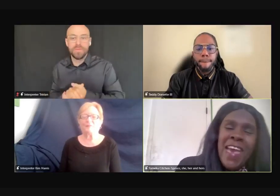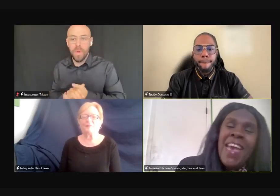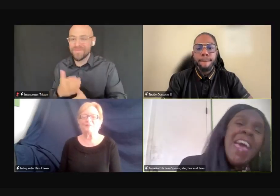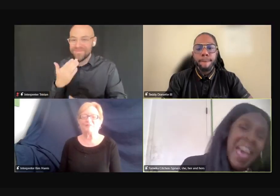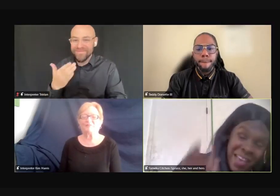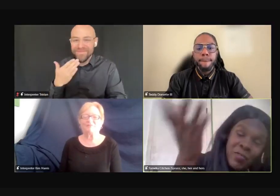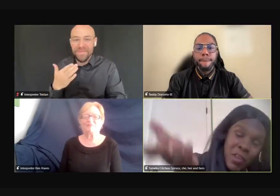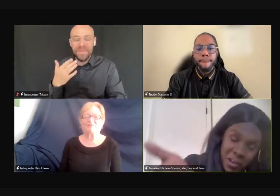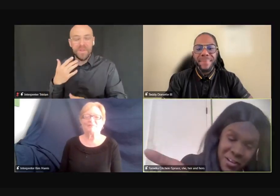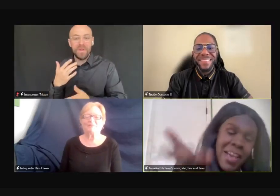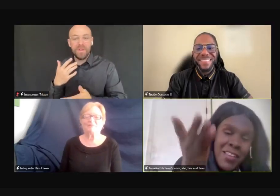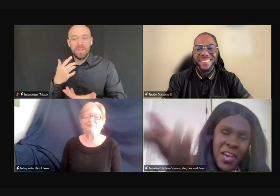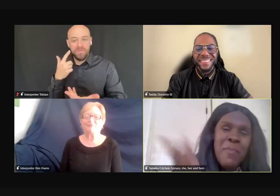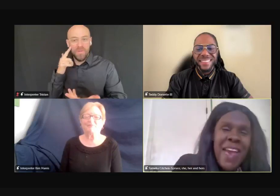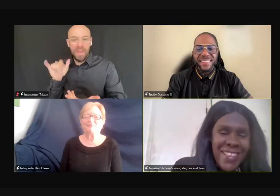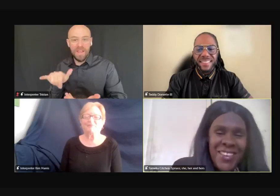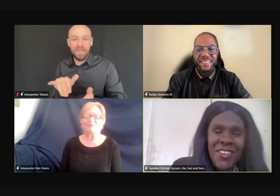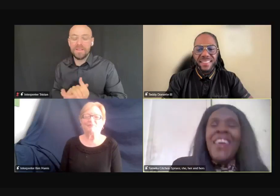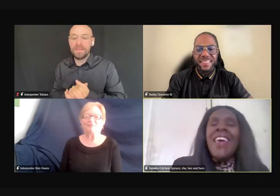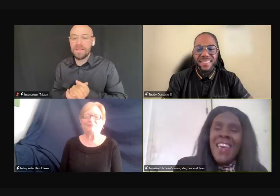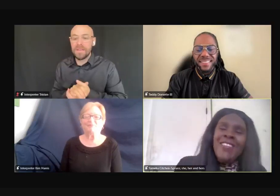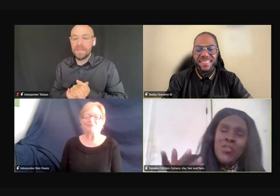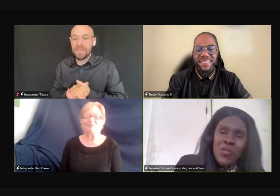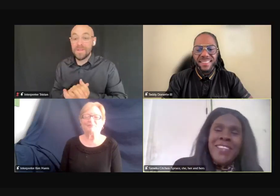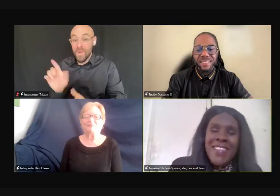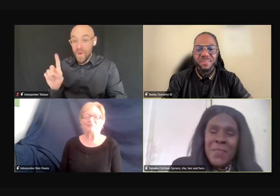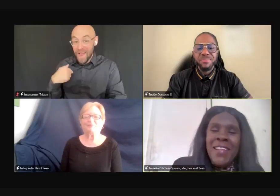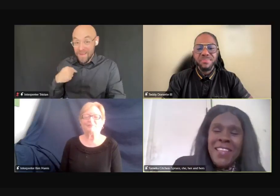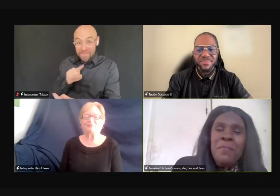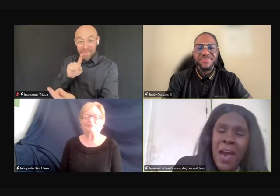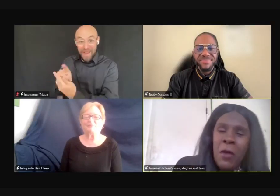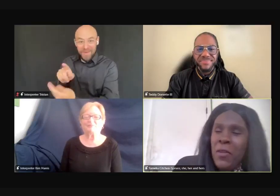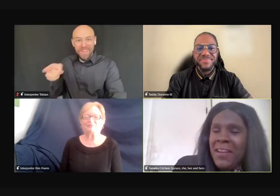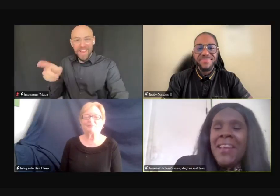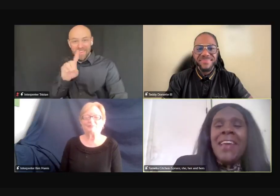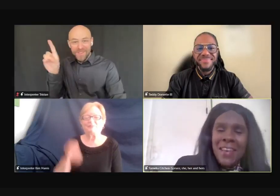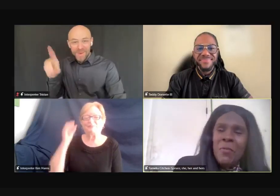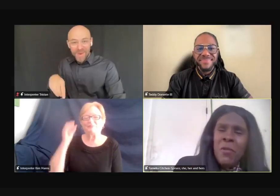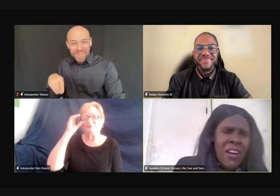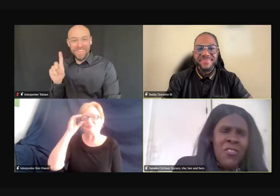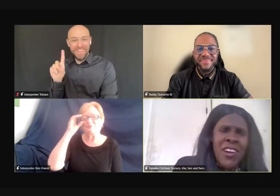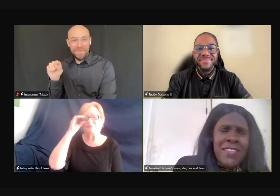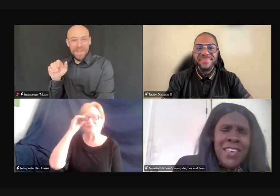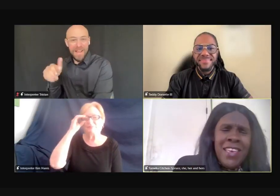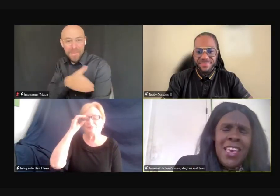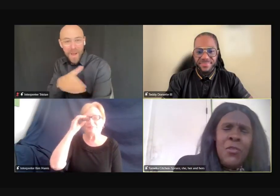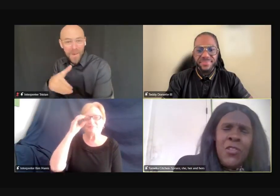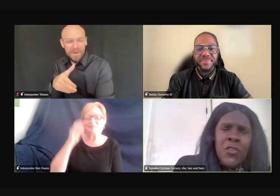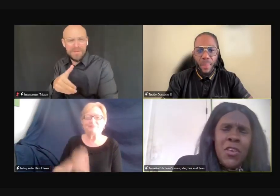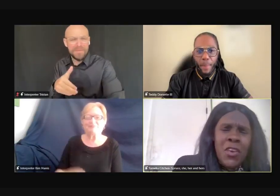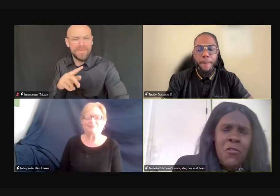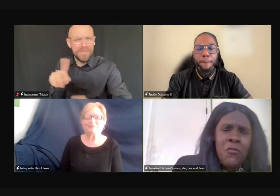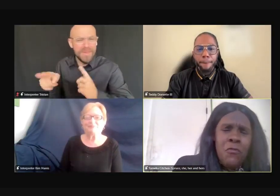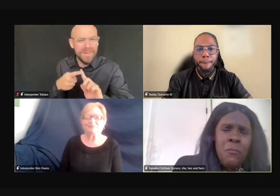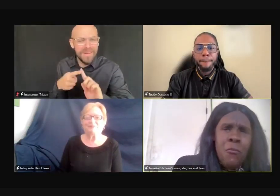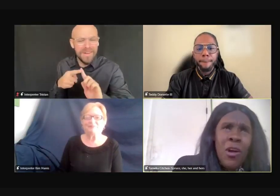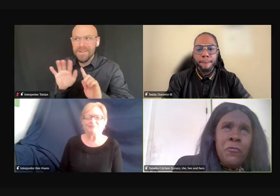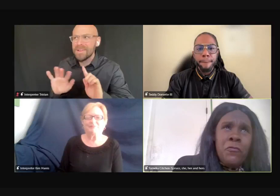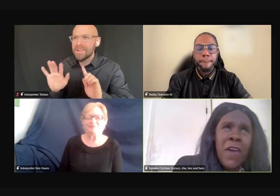you know, for that. And that's where, you know, met you at Detroit Disability Power, um, about what, it was,